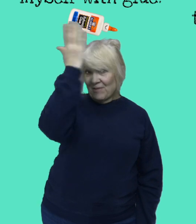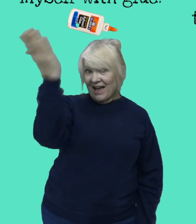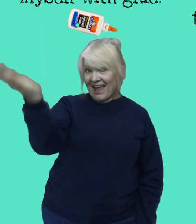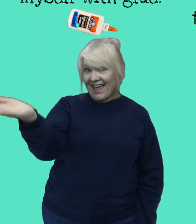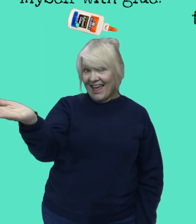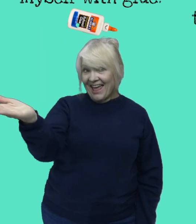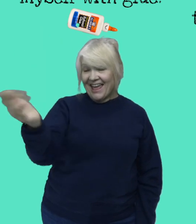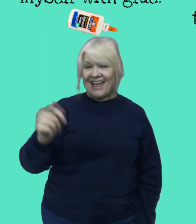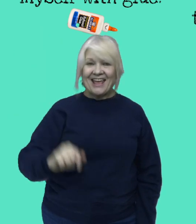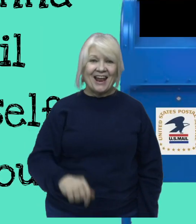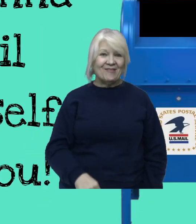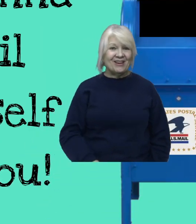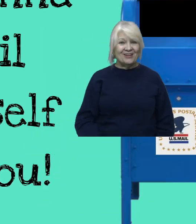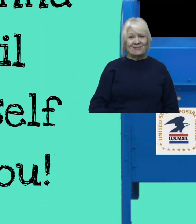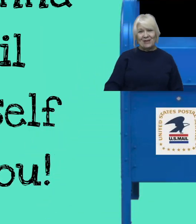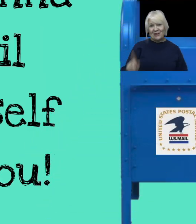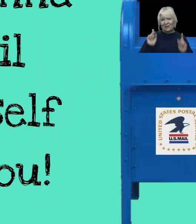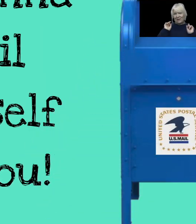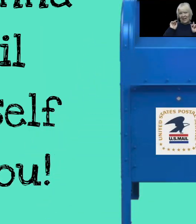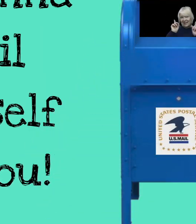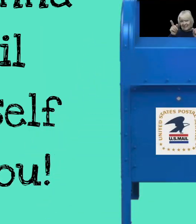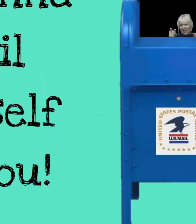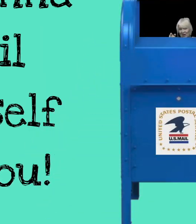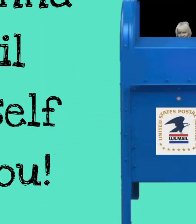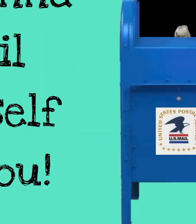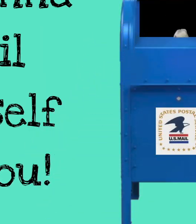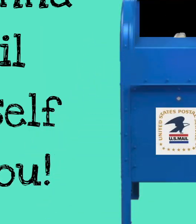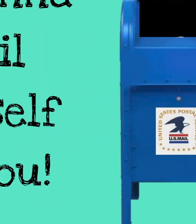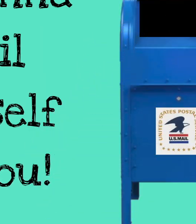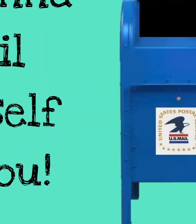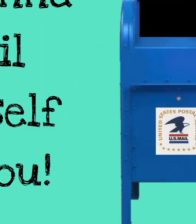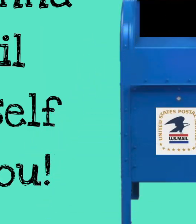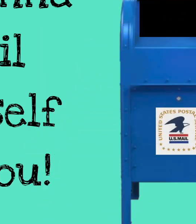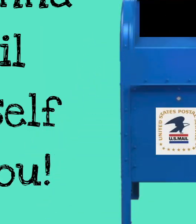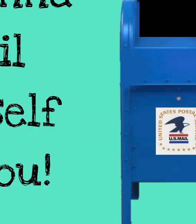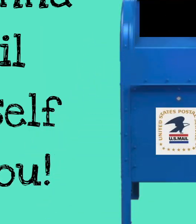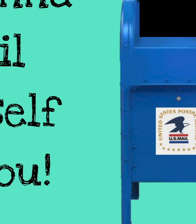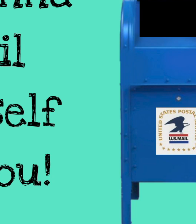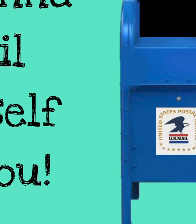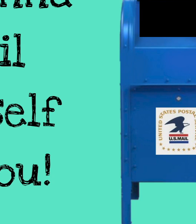top of my head. I'm gonna mail myself to you.